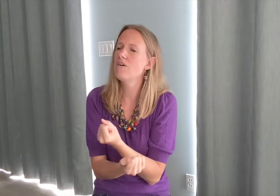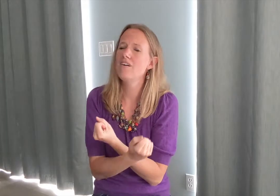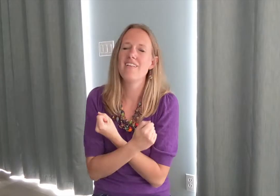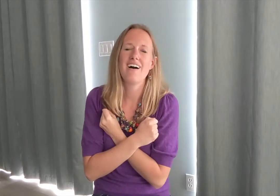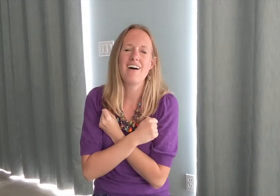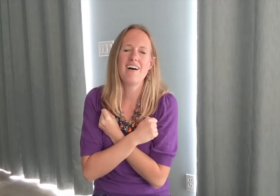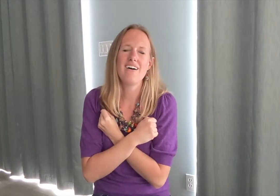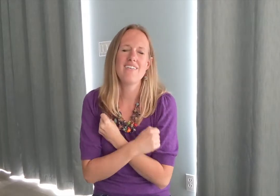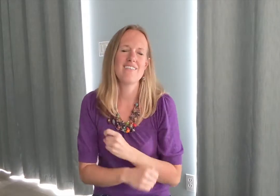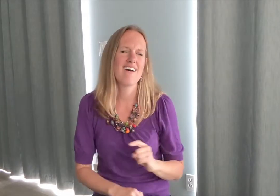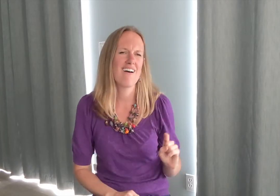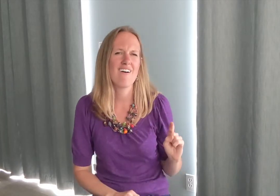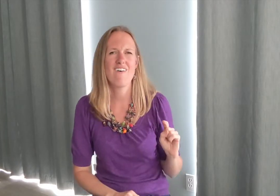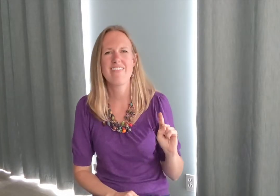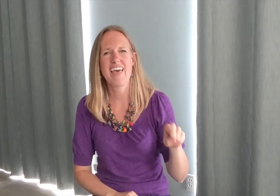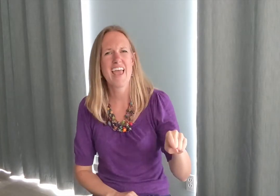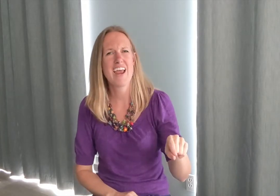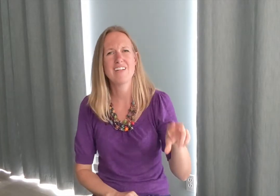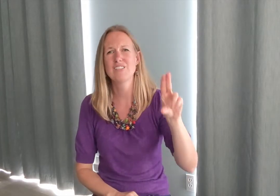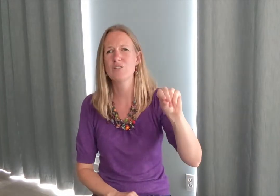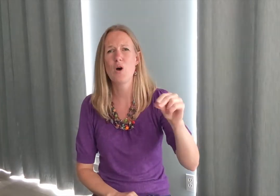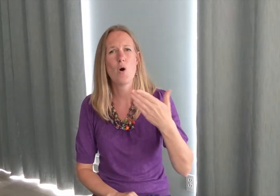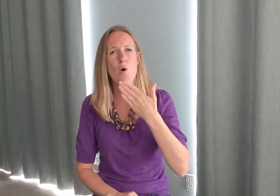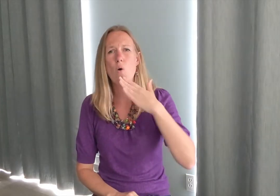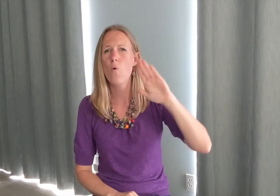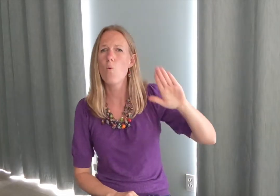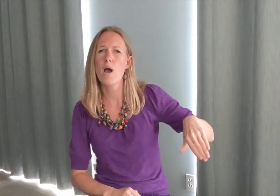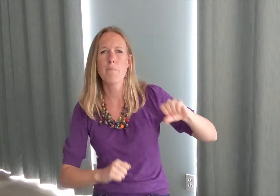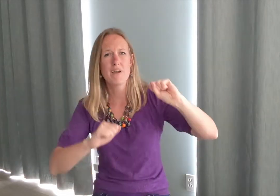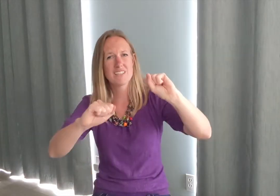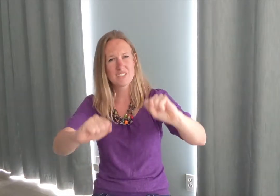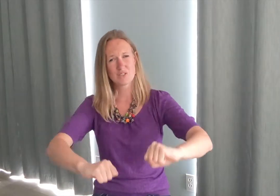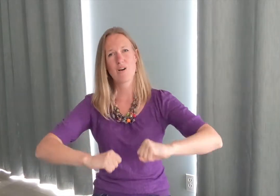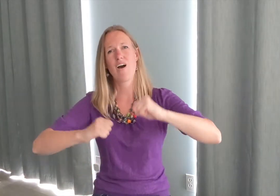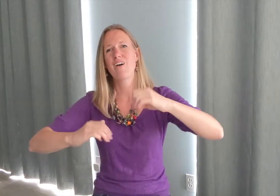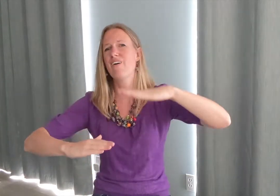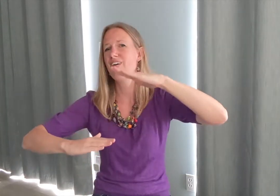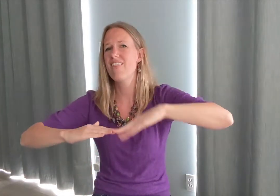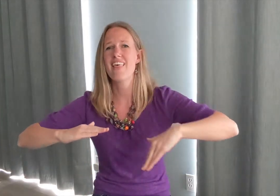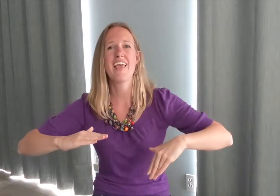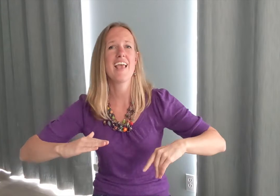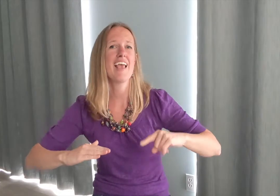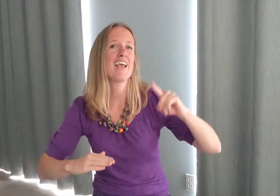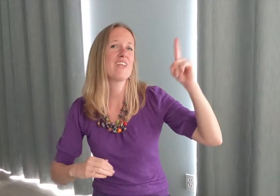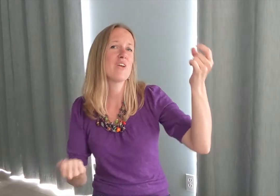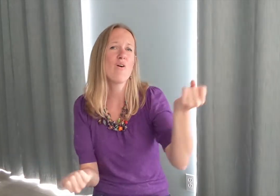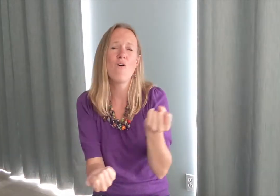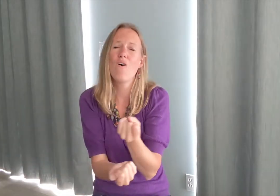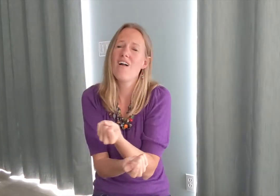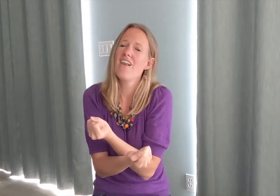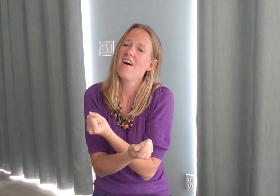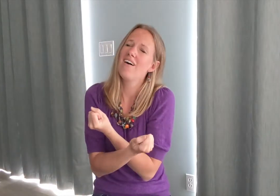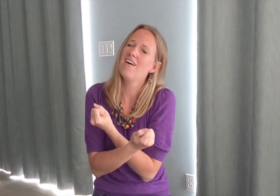love Oh, there's no weapon stronger than your love